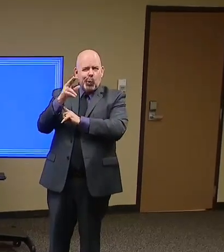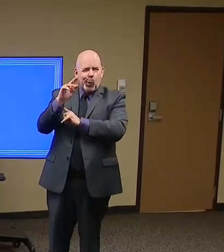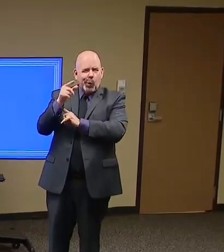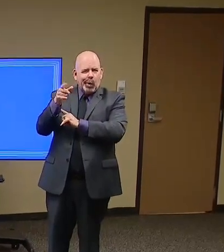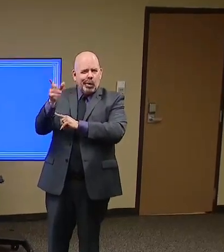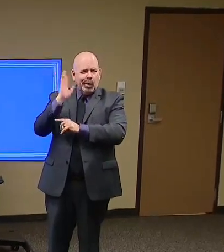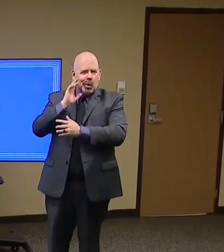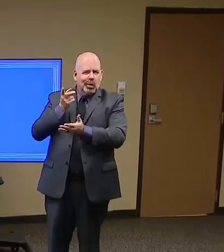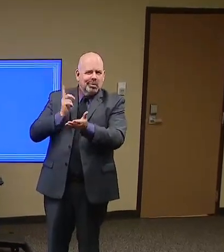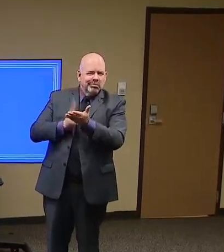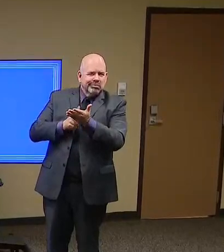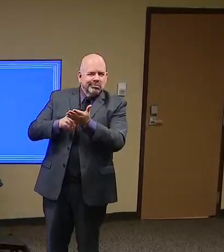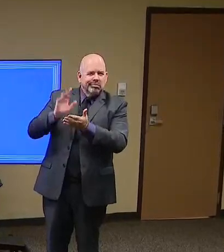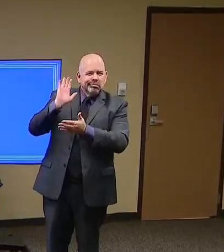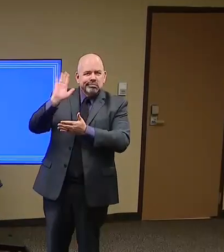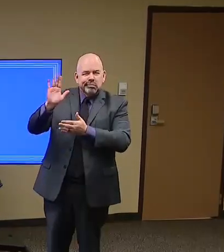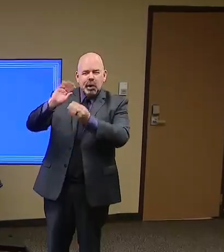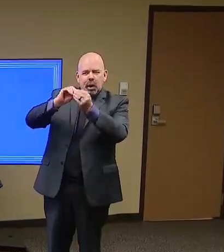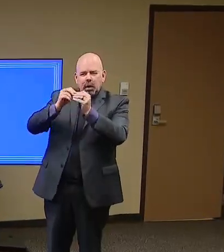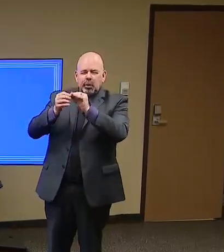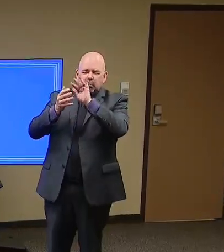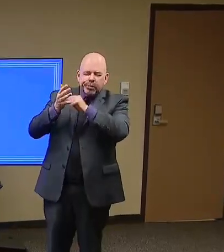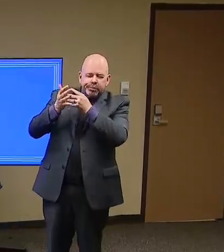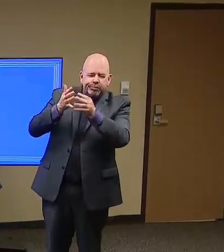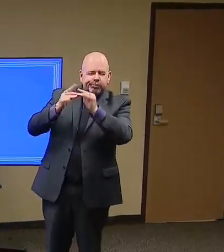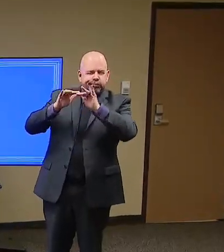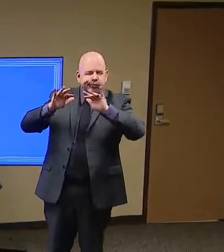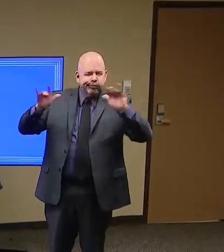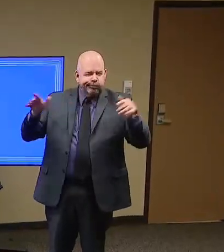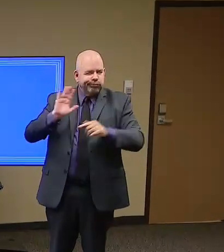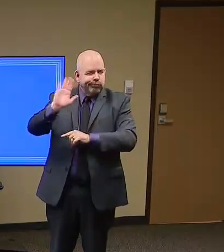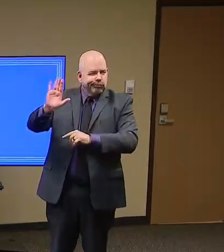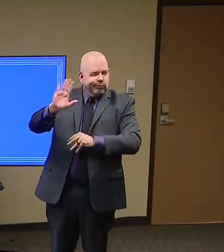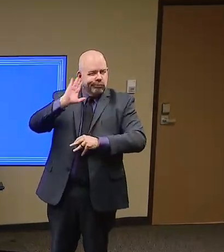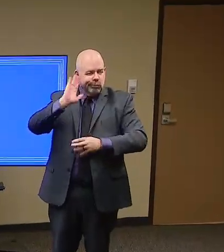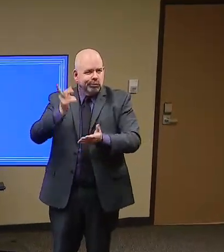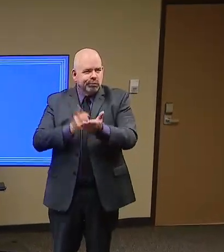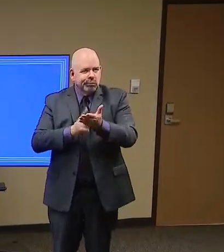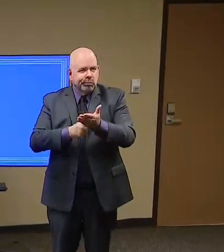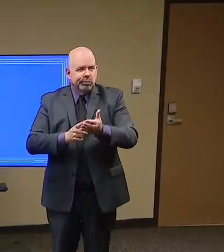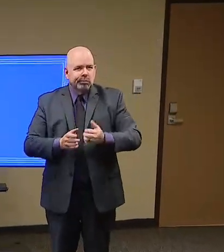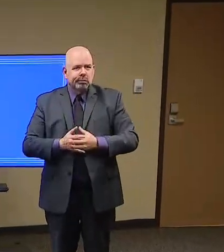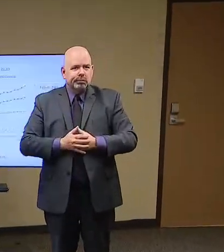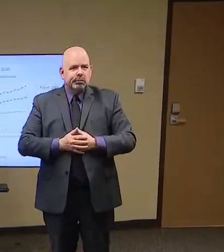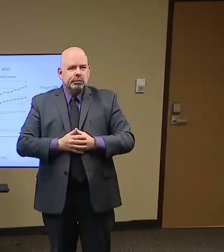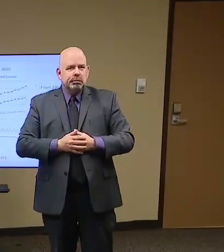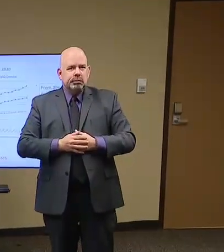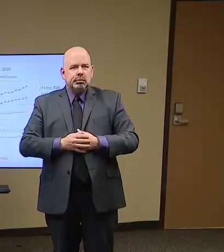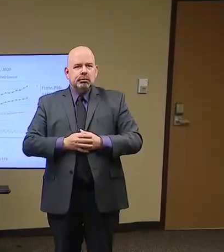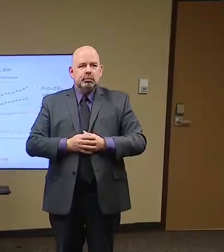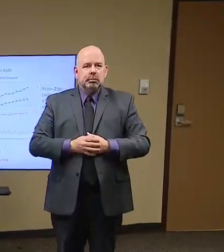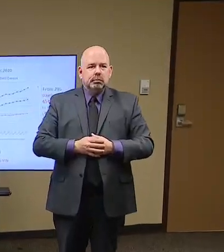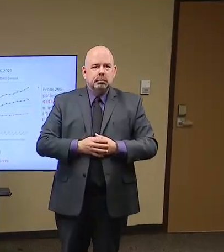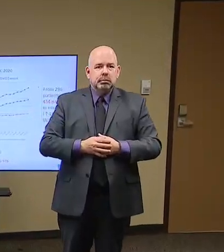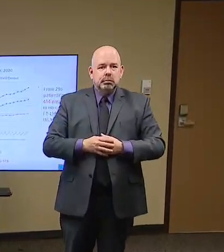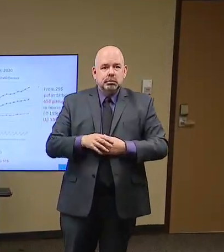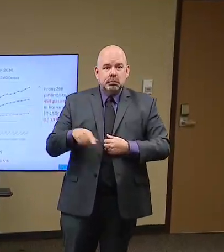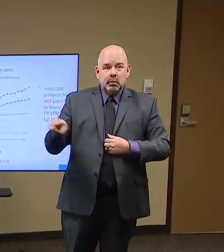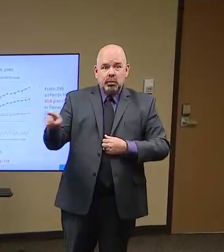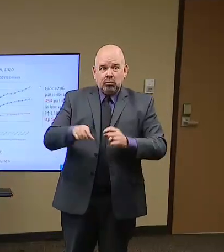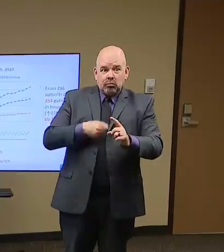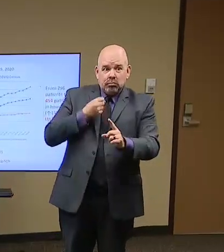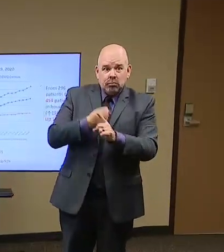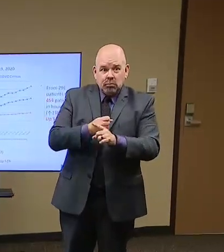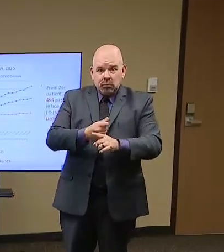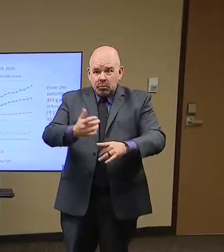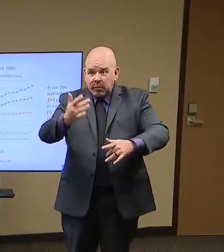Before I move off that, let me reassure you of one thing. We have enough hospital beds if you get sick today, all right? Are we going to have